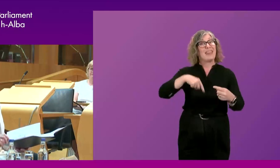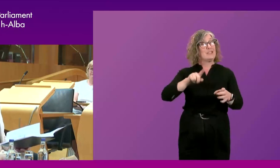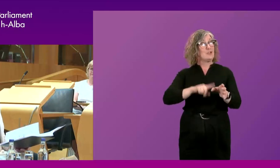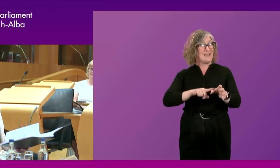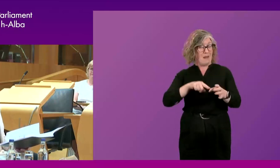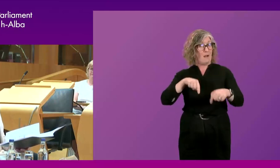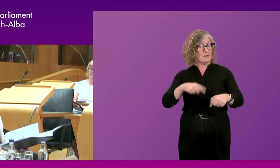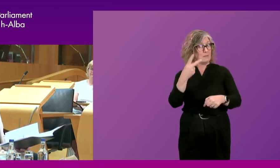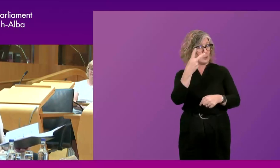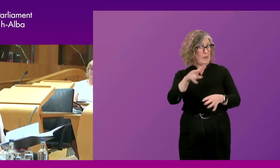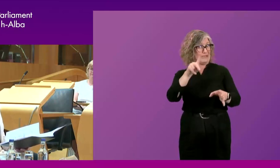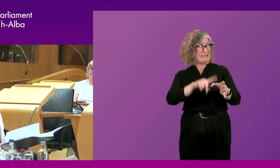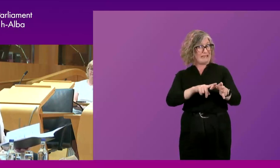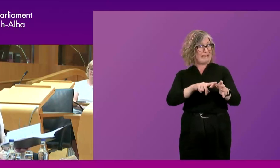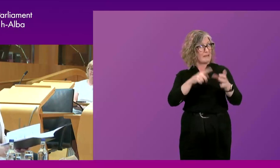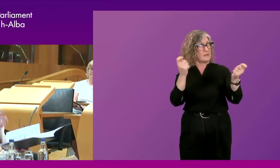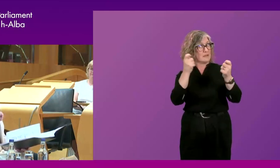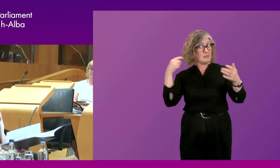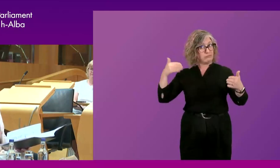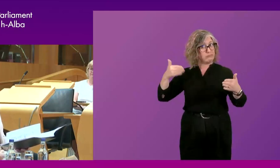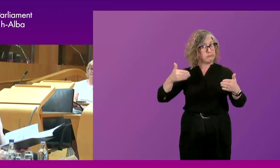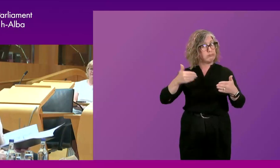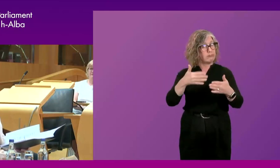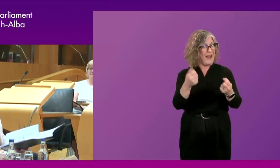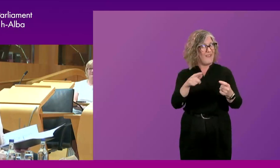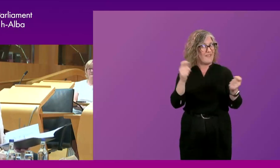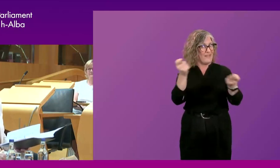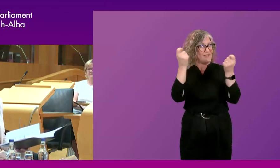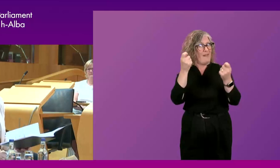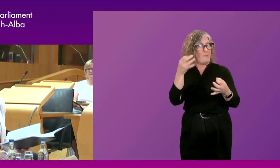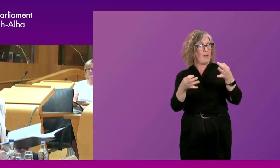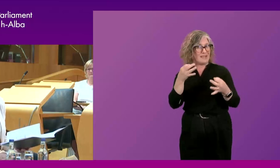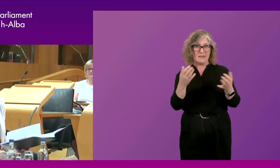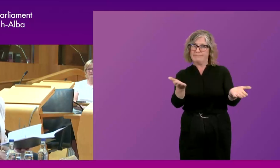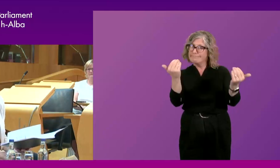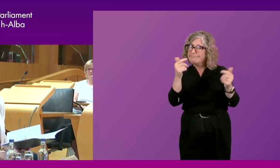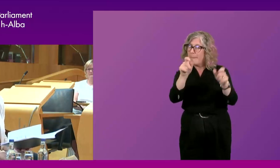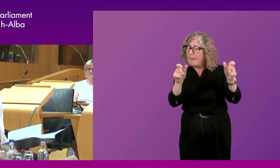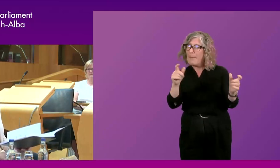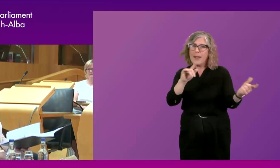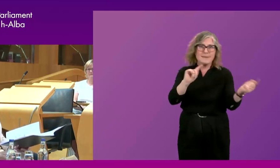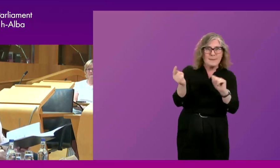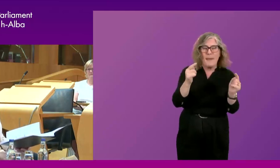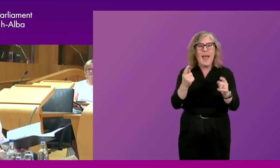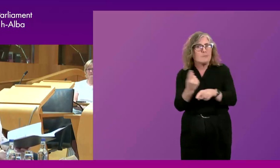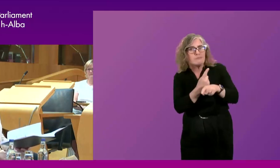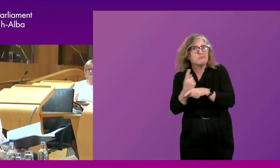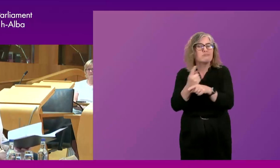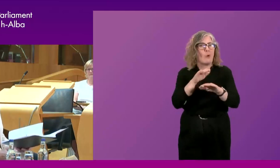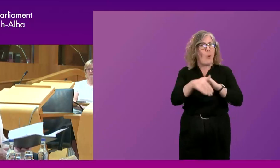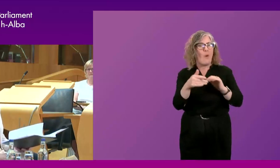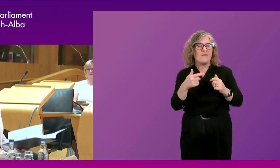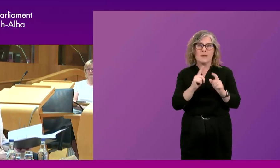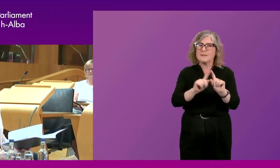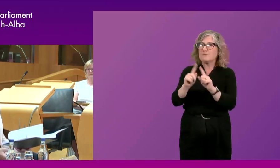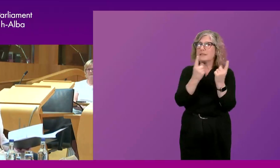20th year of welcoming audiences to engaging debate and discussion on wide ranging and thought provoking issues. And